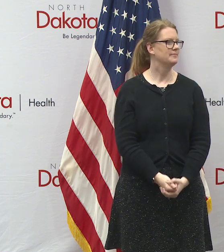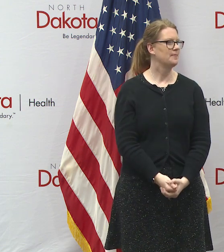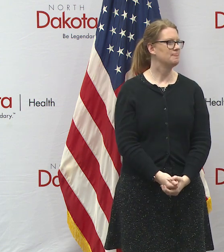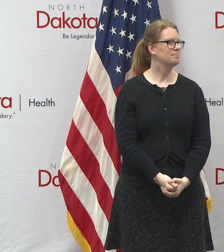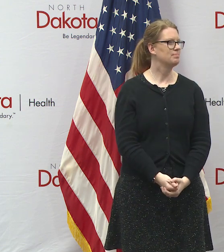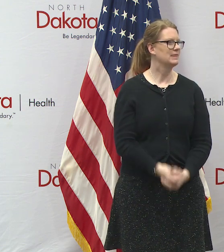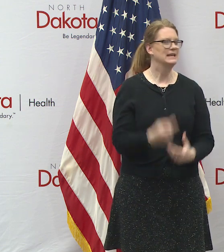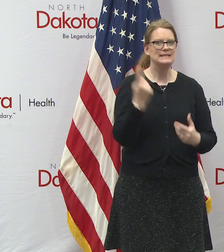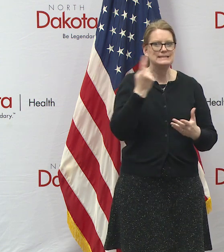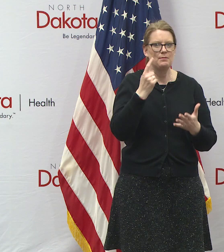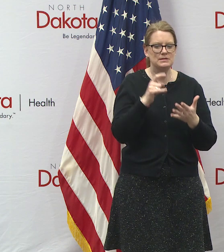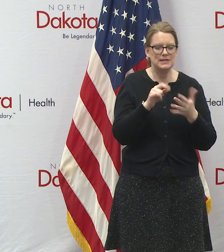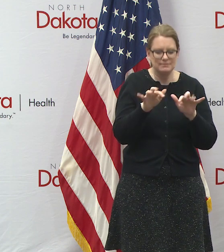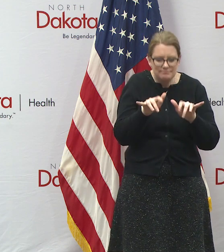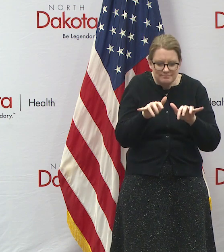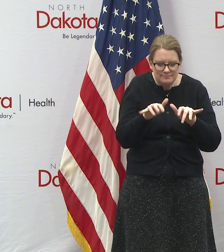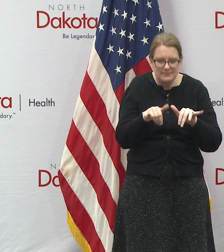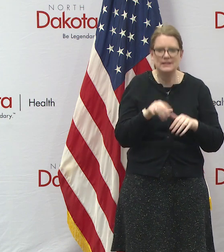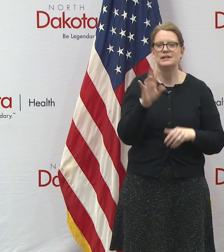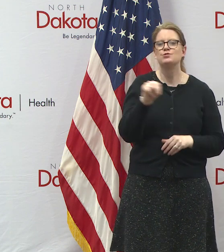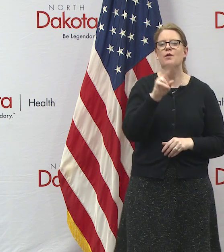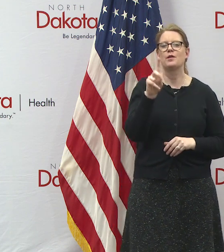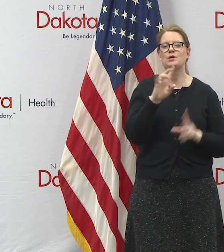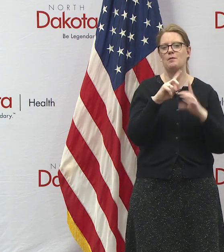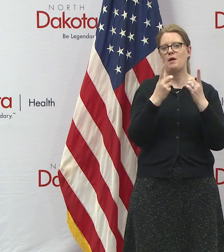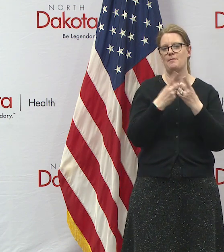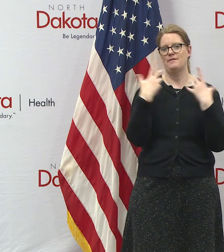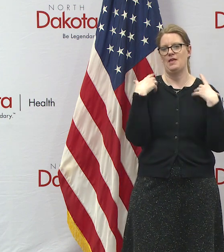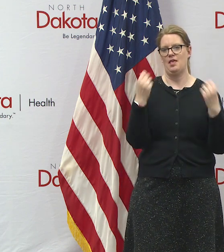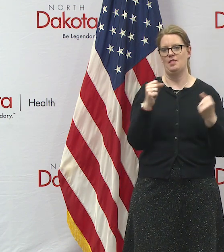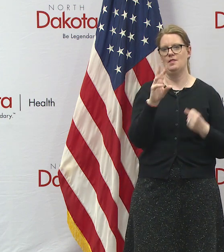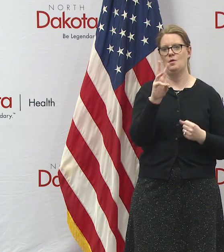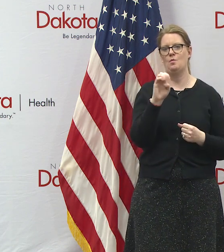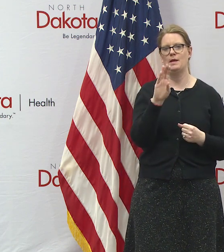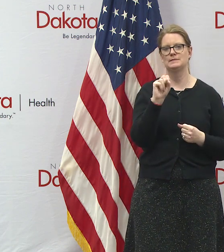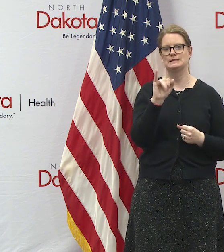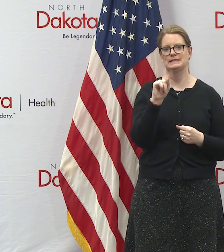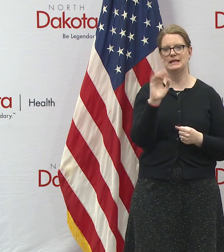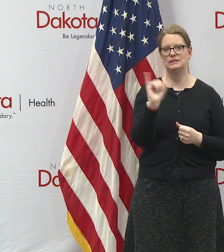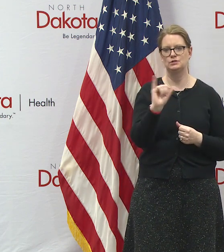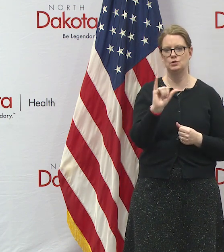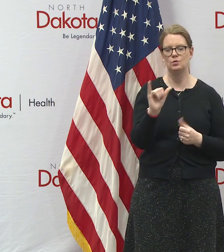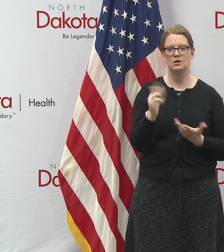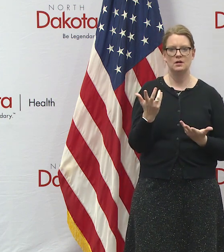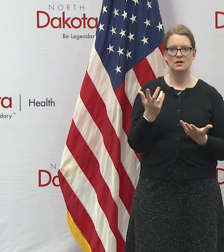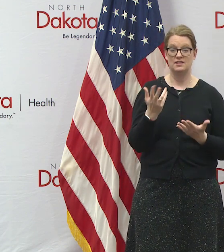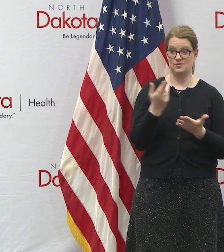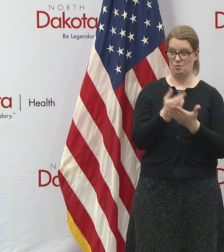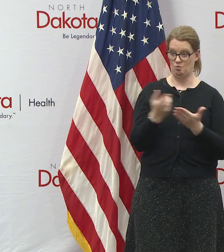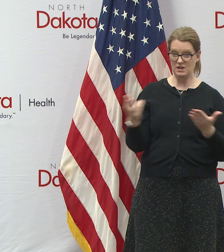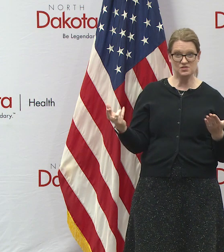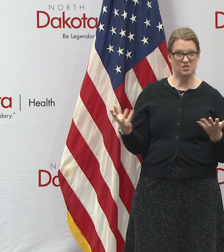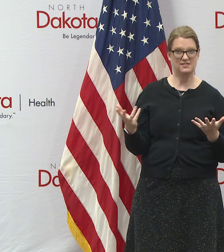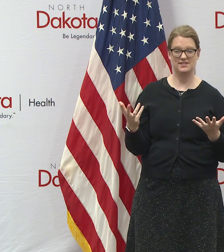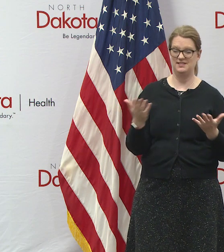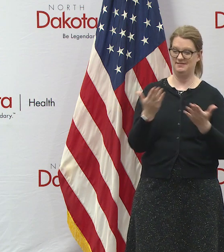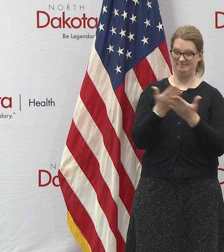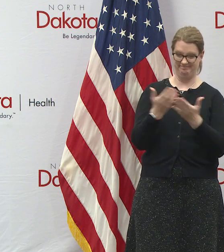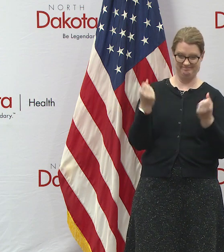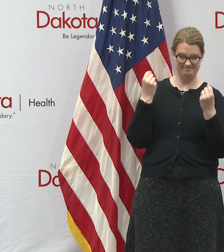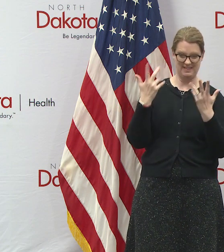uh someone's looking it up right now it's on the north dakota department of health website but there are resources there on the website